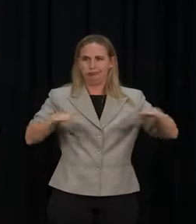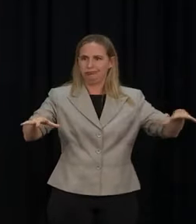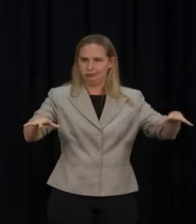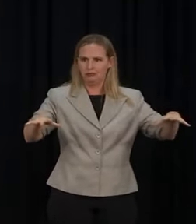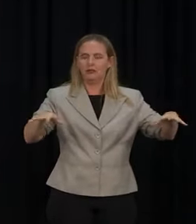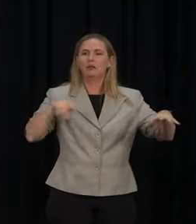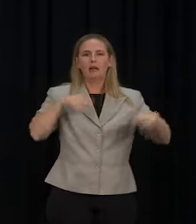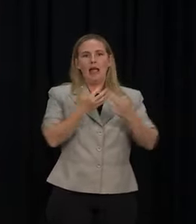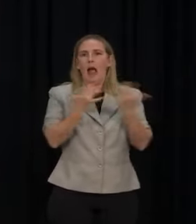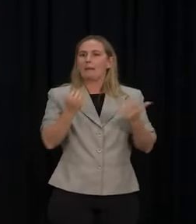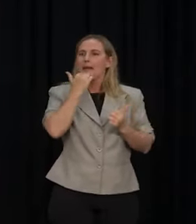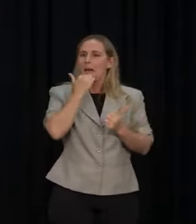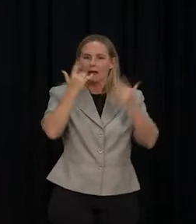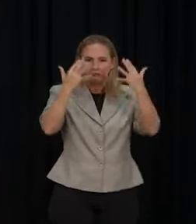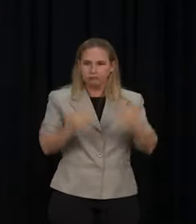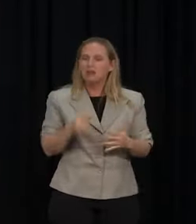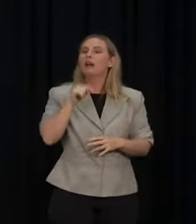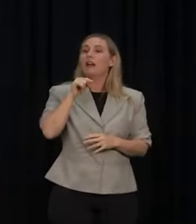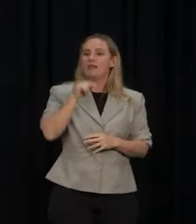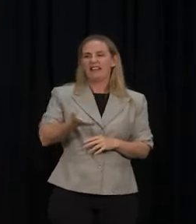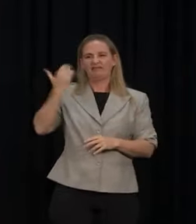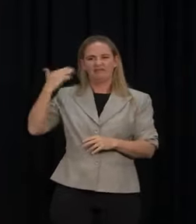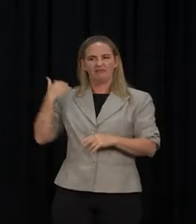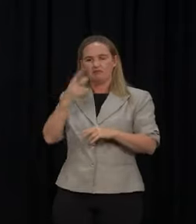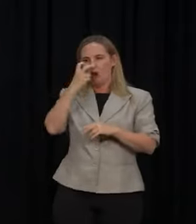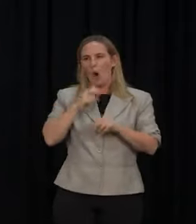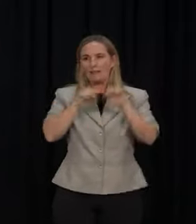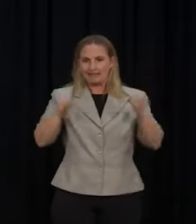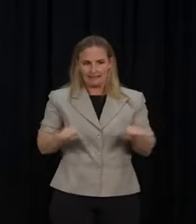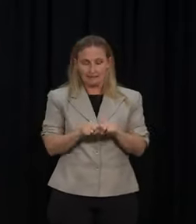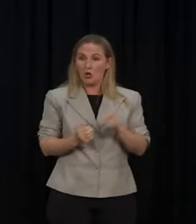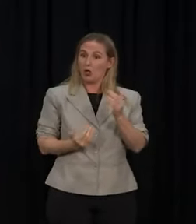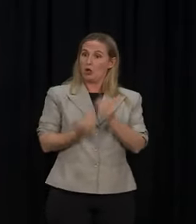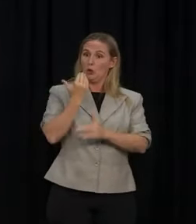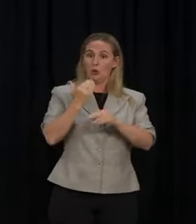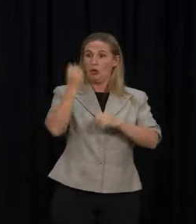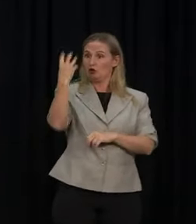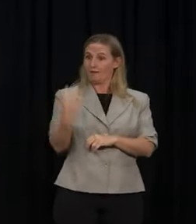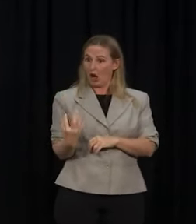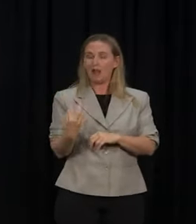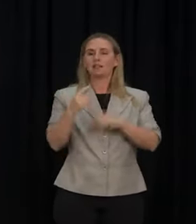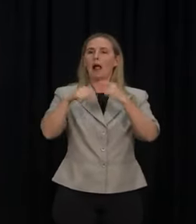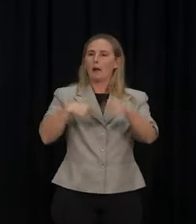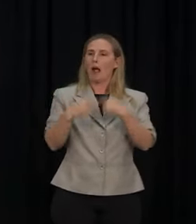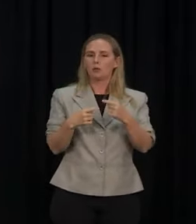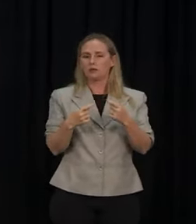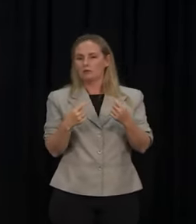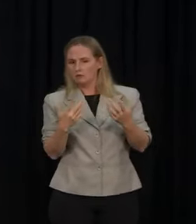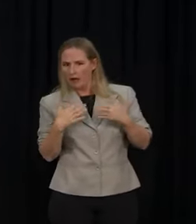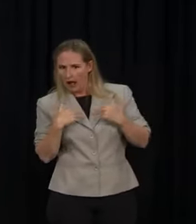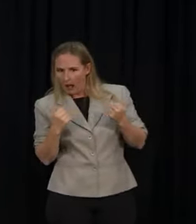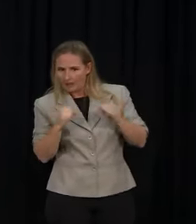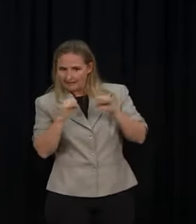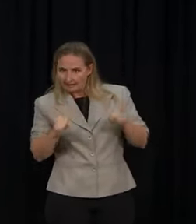old way of managing COVID. Our new way very much looks on health system impacts, and there's a simple reason for that. If our health